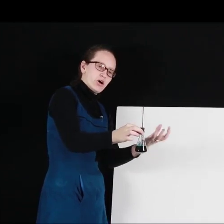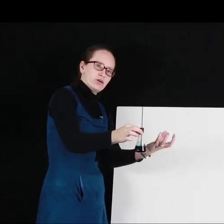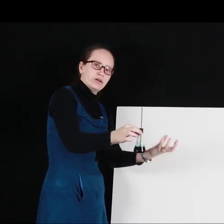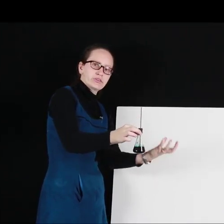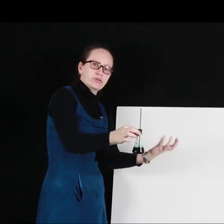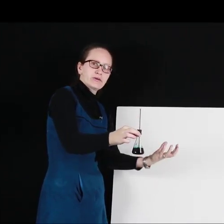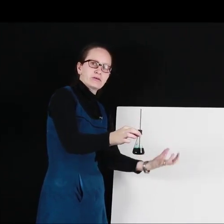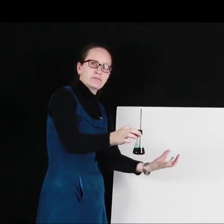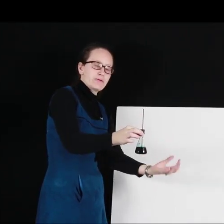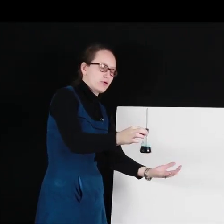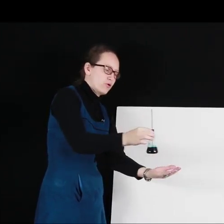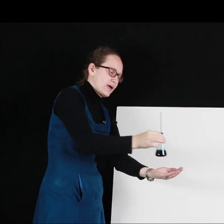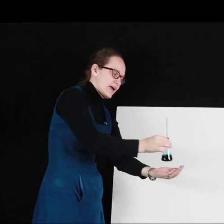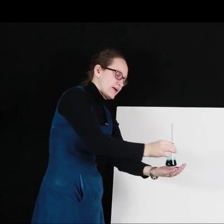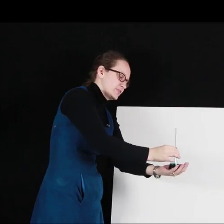hold on to it with my warm hand.